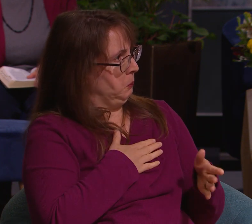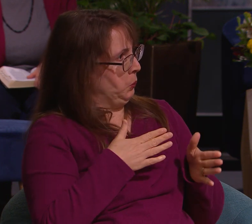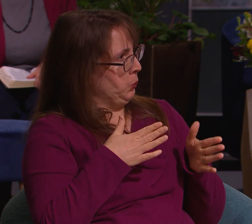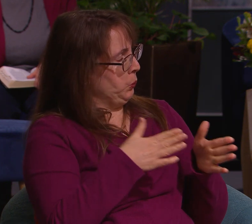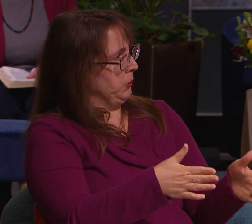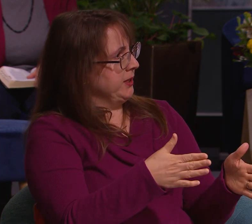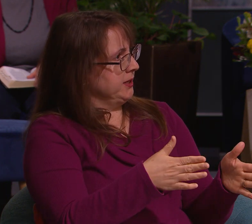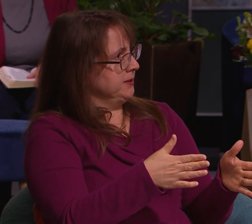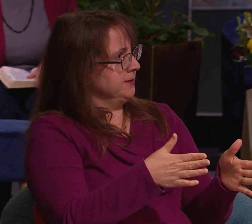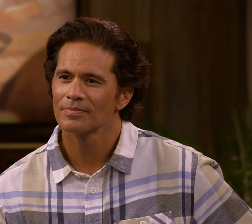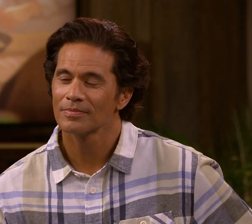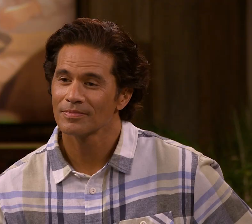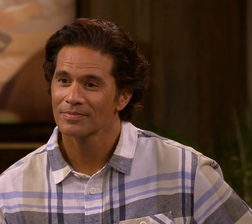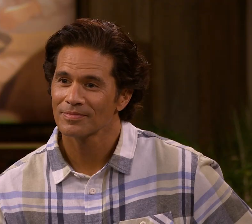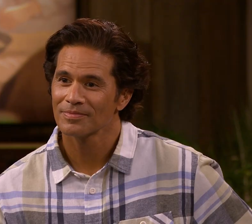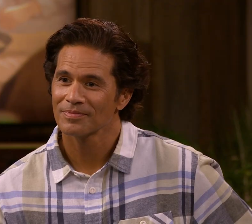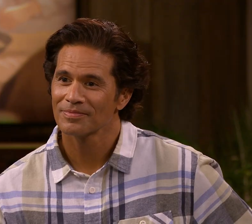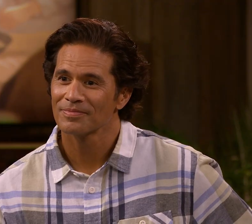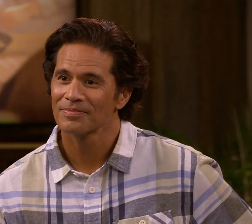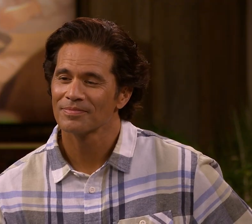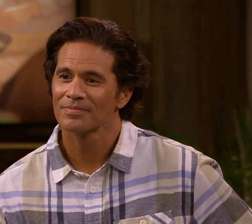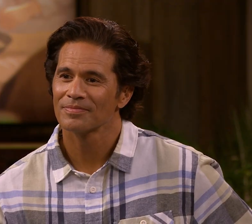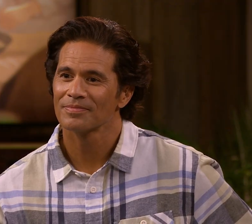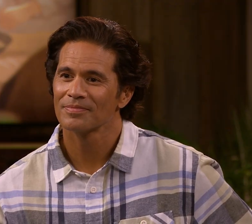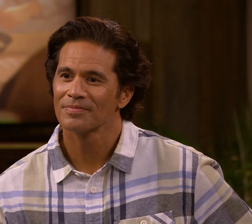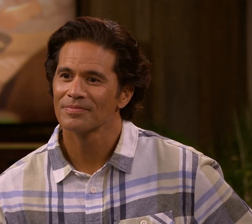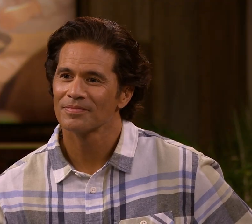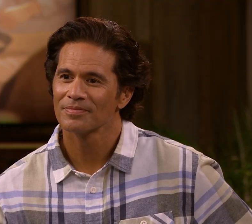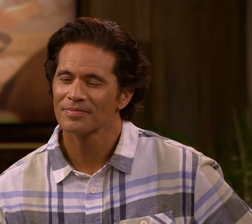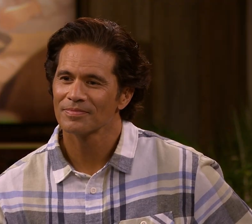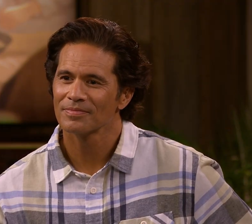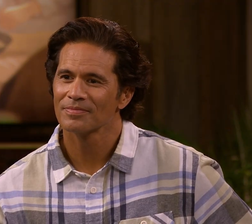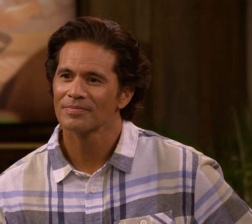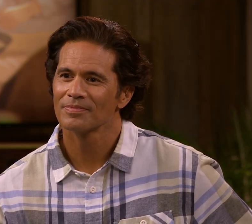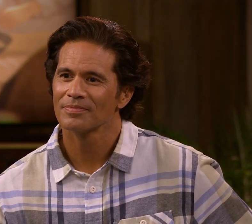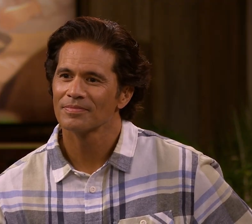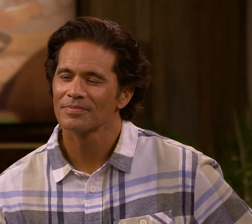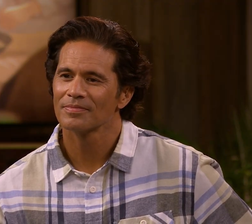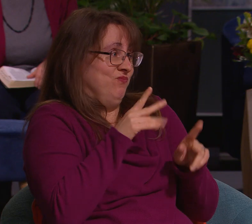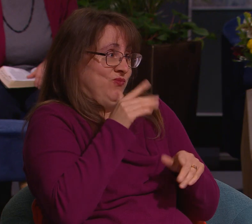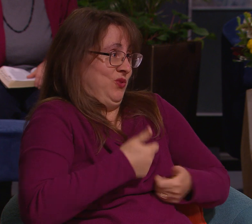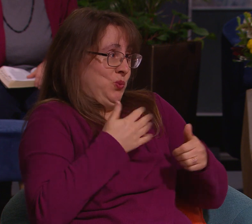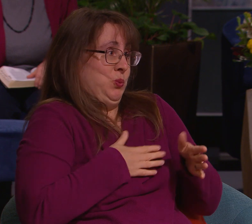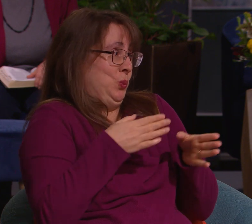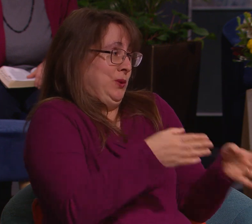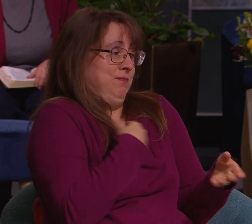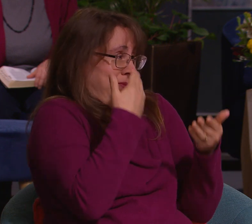that was my street. We went up to the house. It was just right around the corner from me and I really didn't know anybody